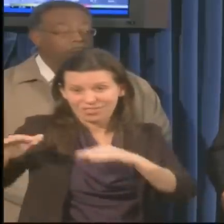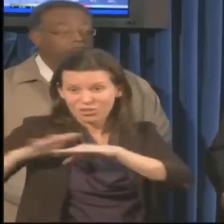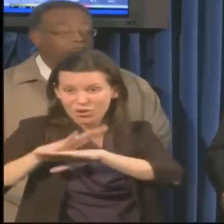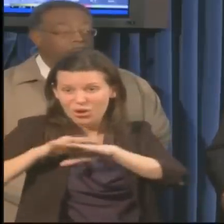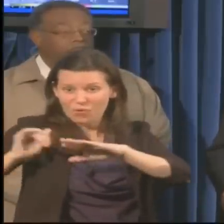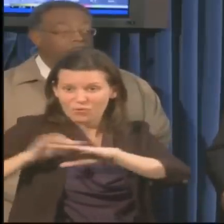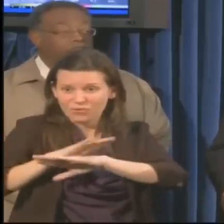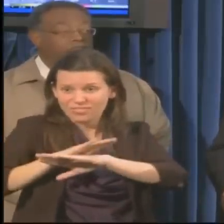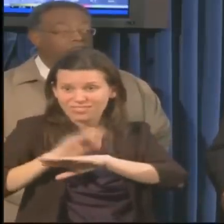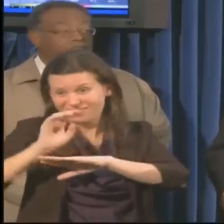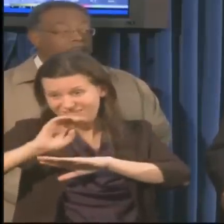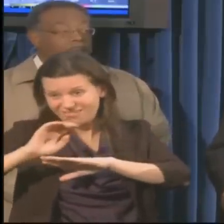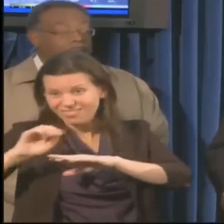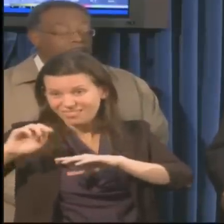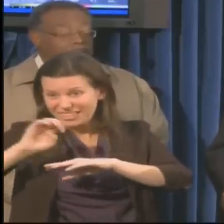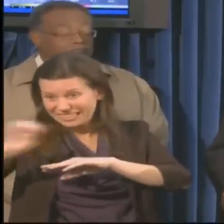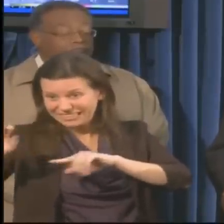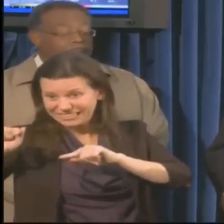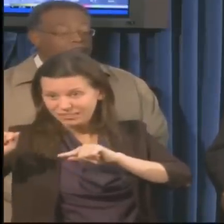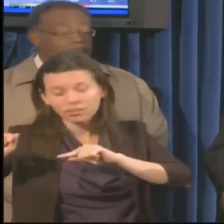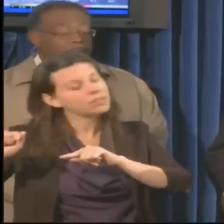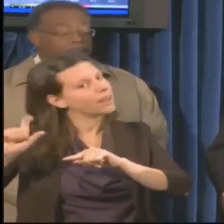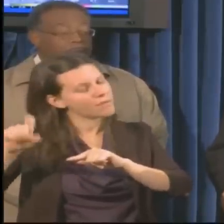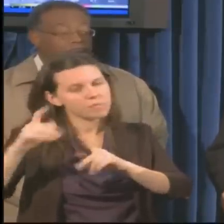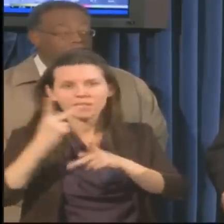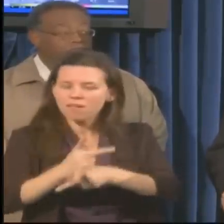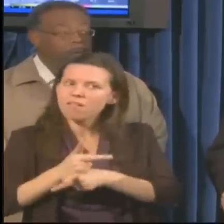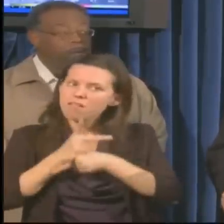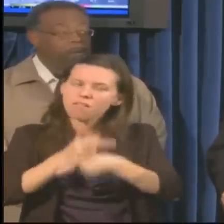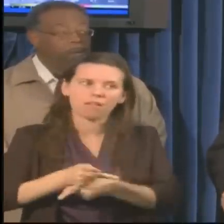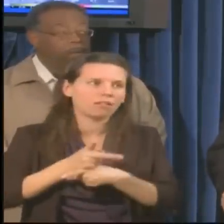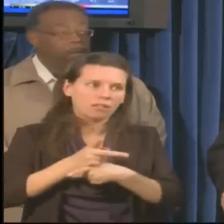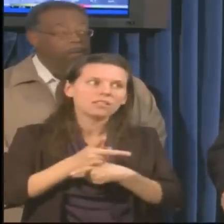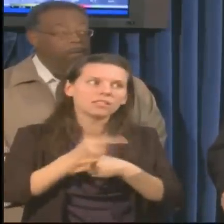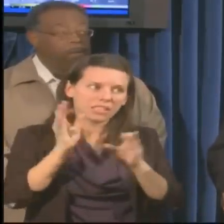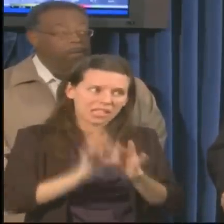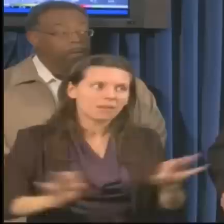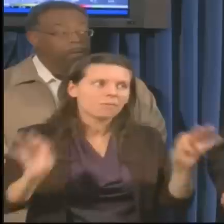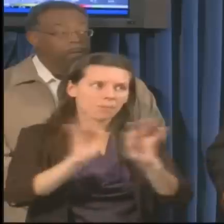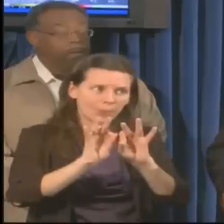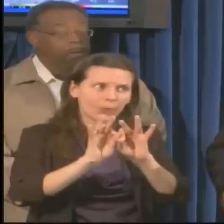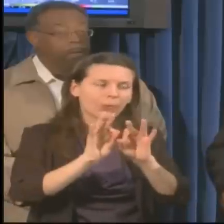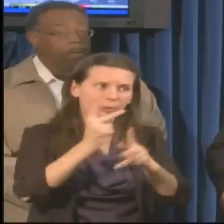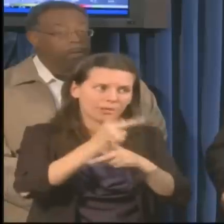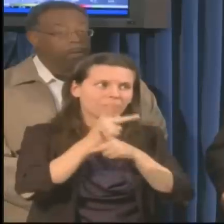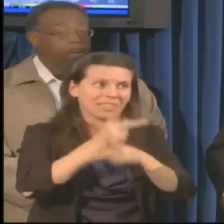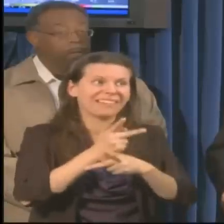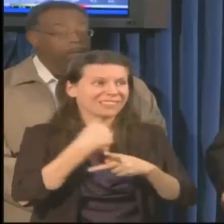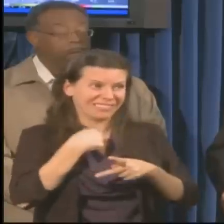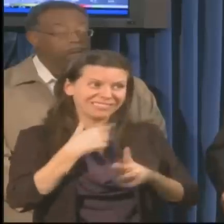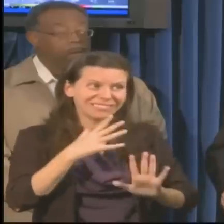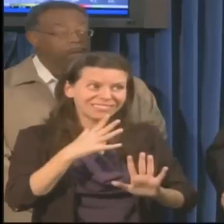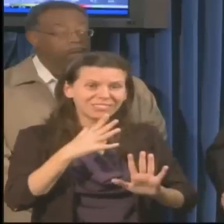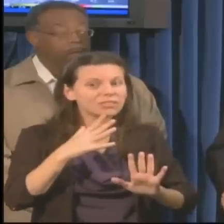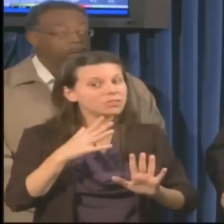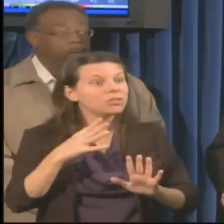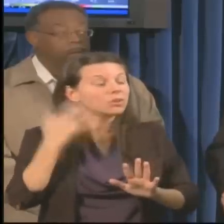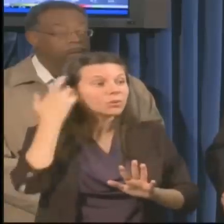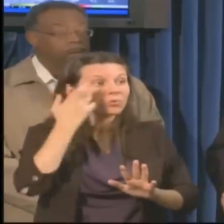especially on the eastern shore, need to be very concerned about storm surge, which might be